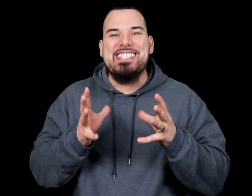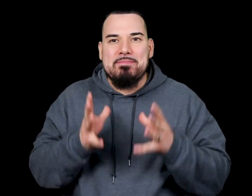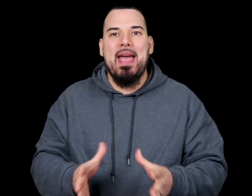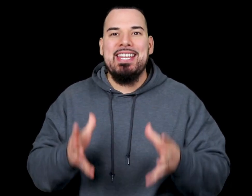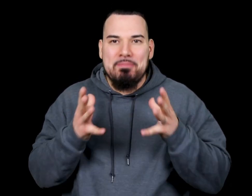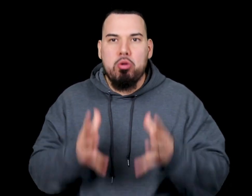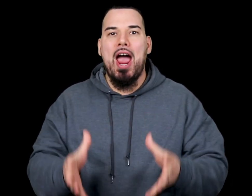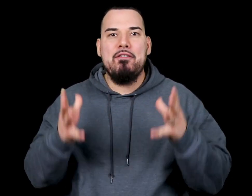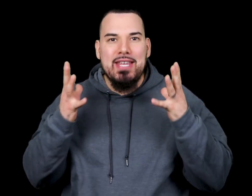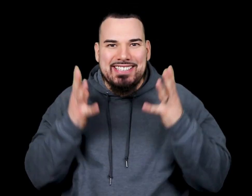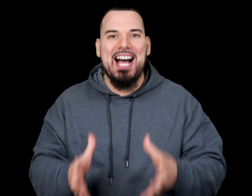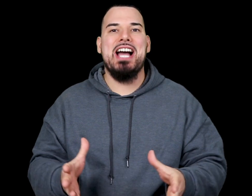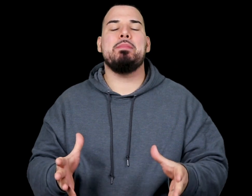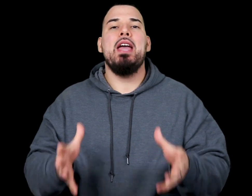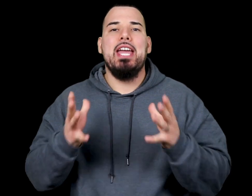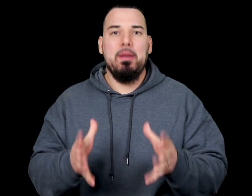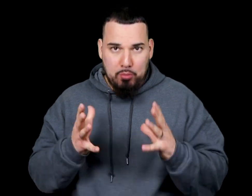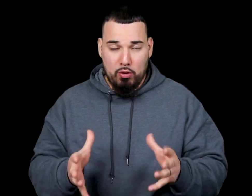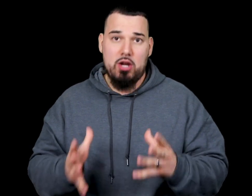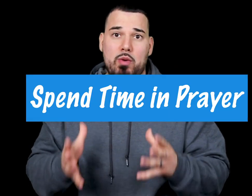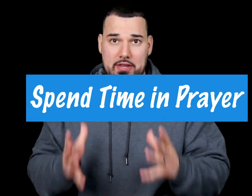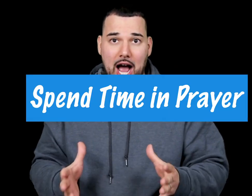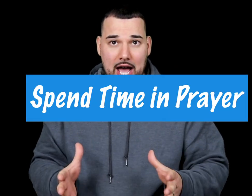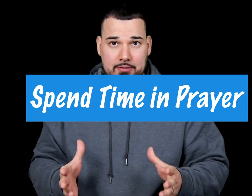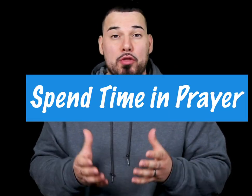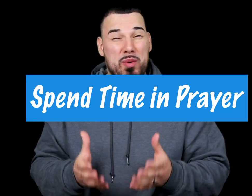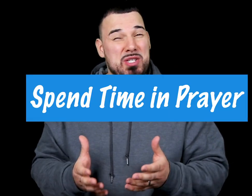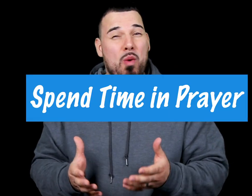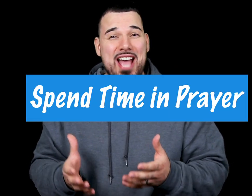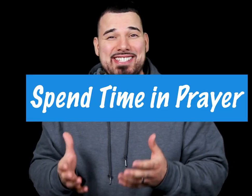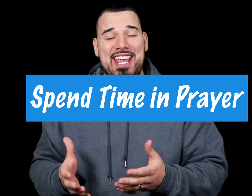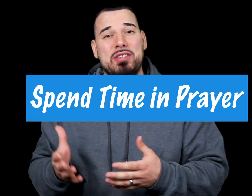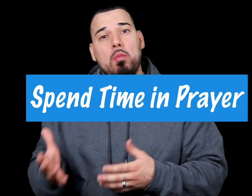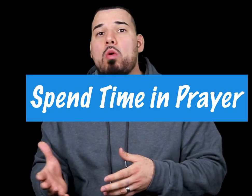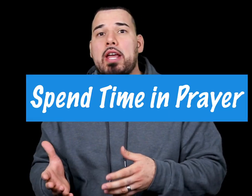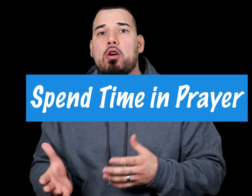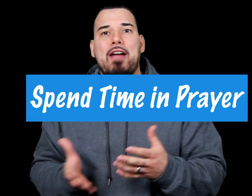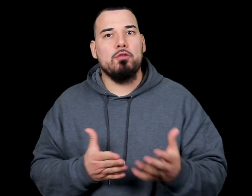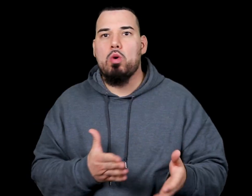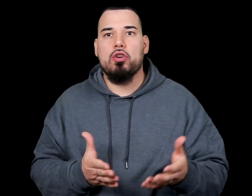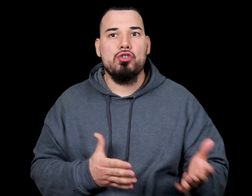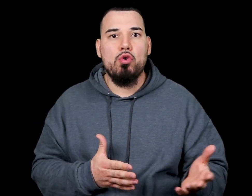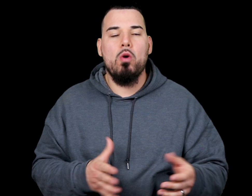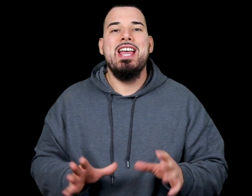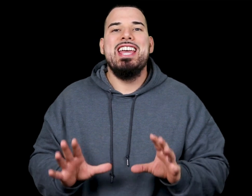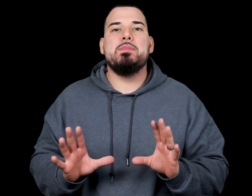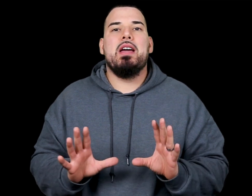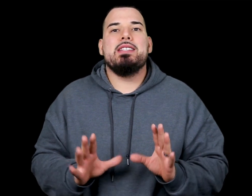spend private time in prayer with God. The reason why I say in the morning or after work or school is because